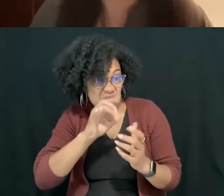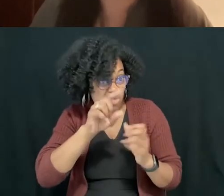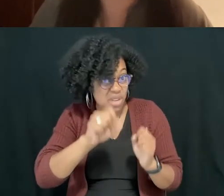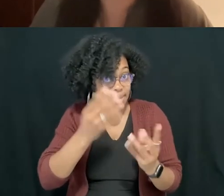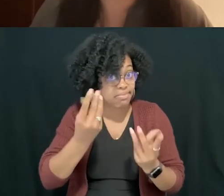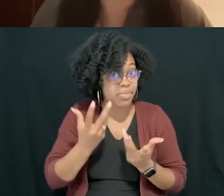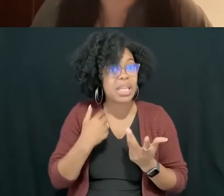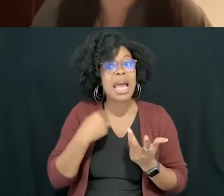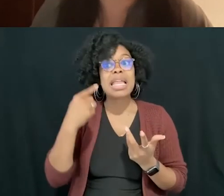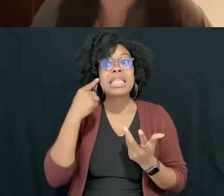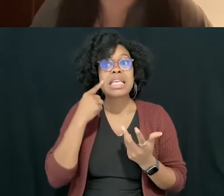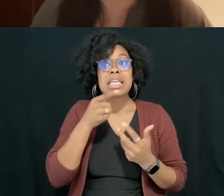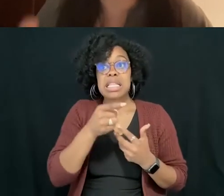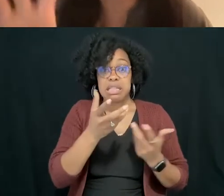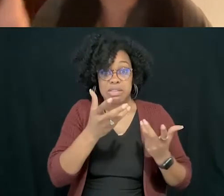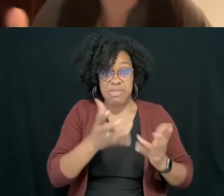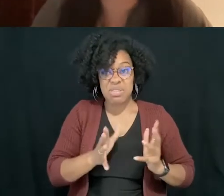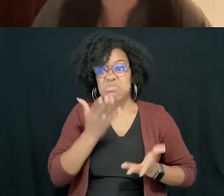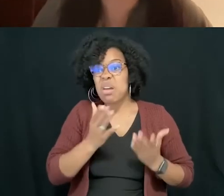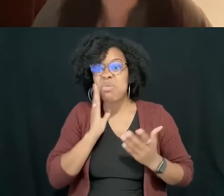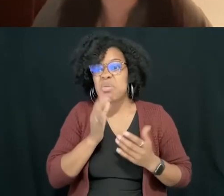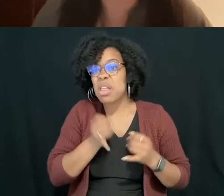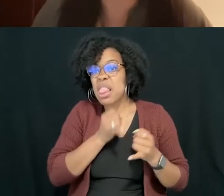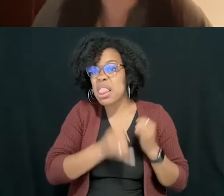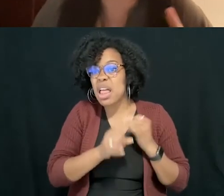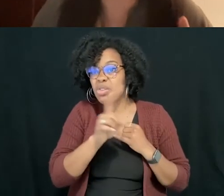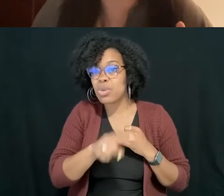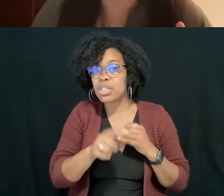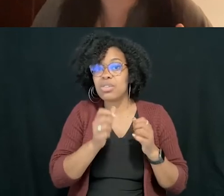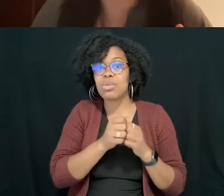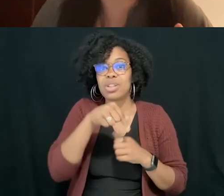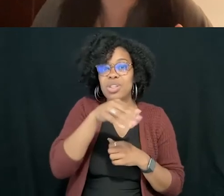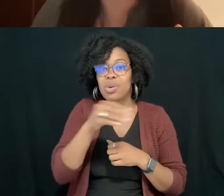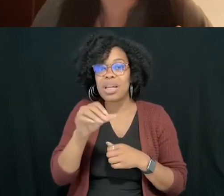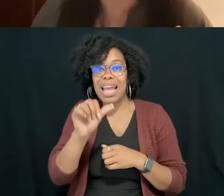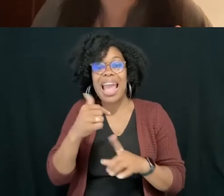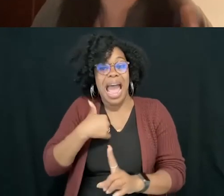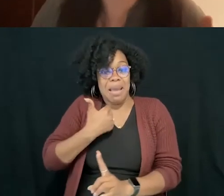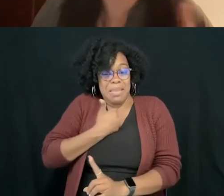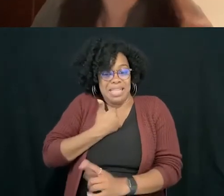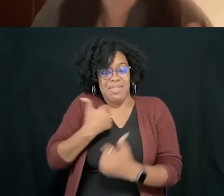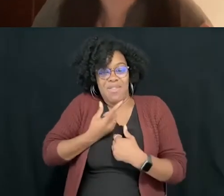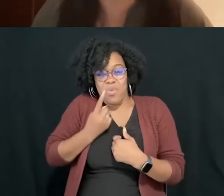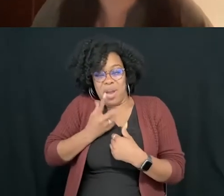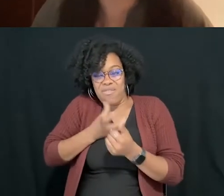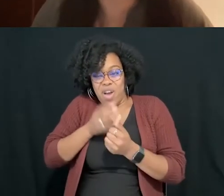after this, uh, this will be maybe the last questions from the Q&A. I do have one follow-up question, one question